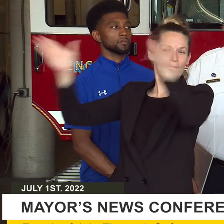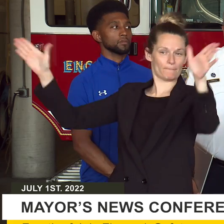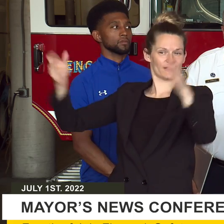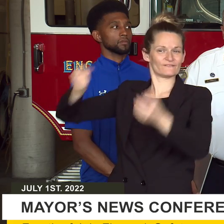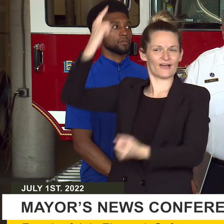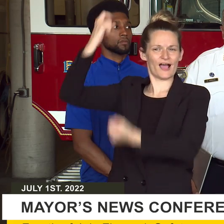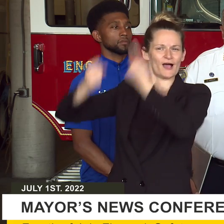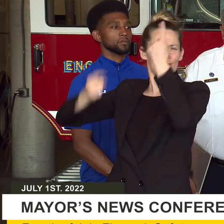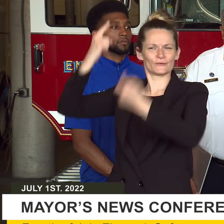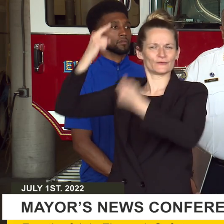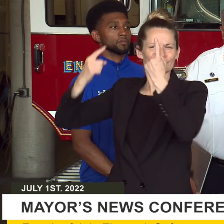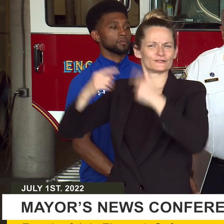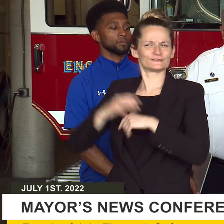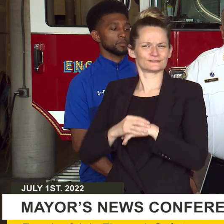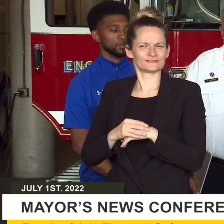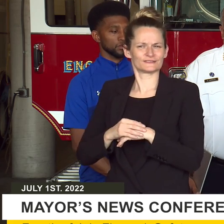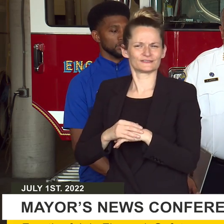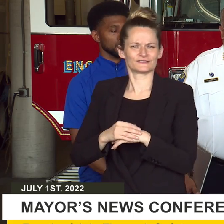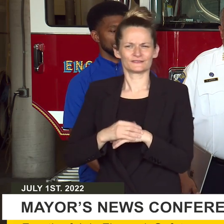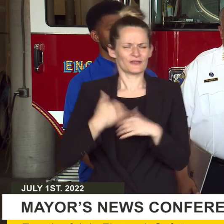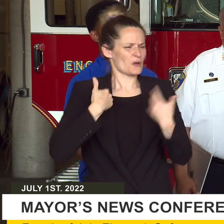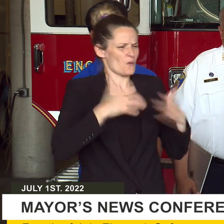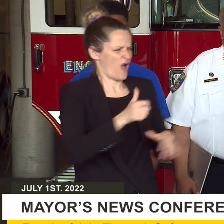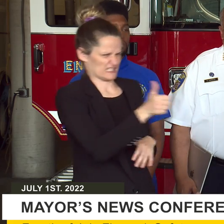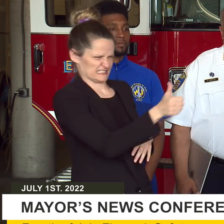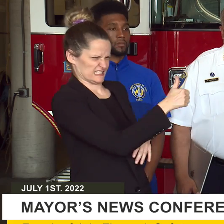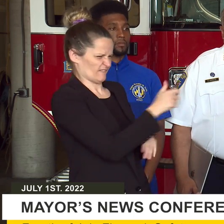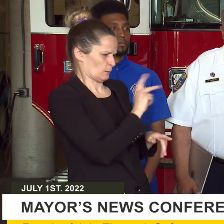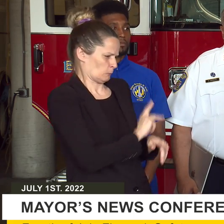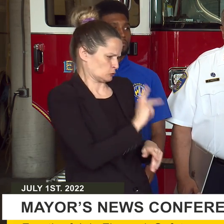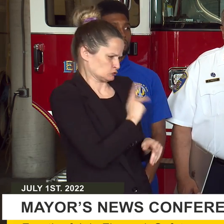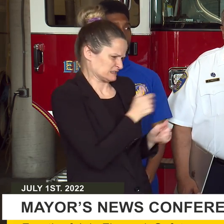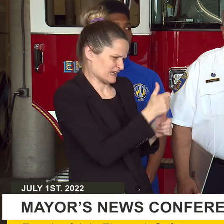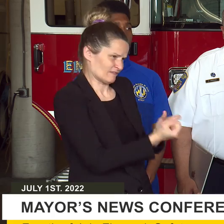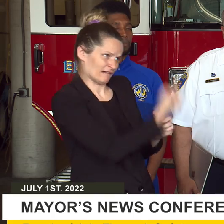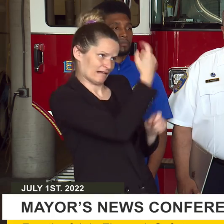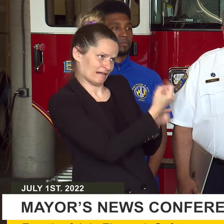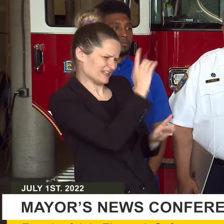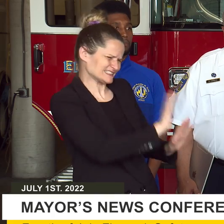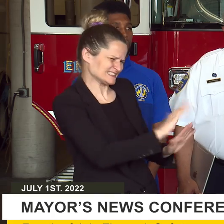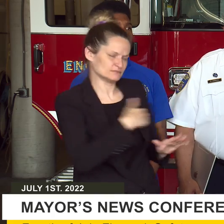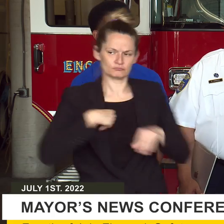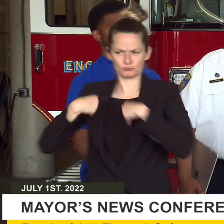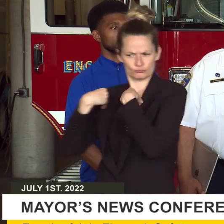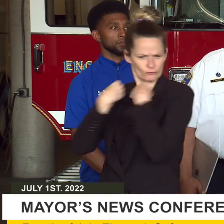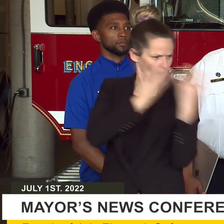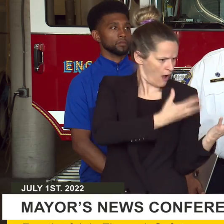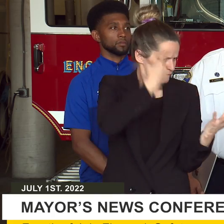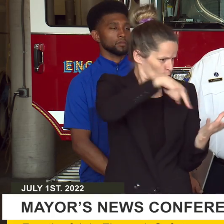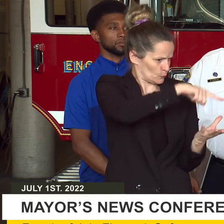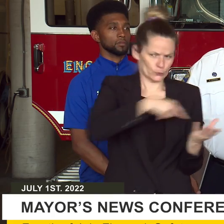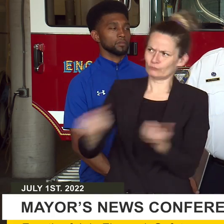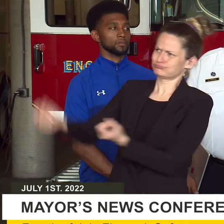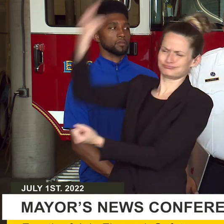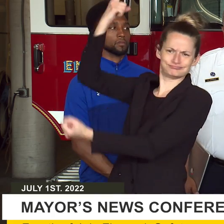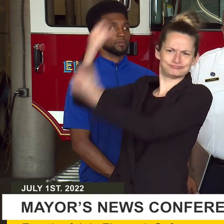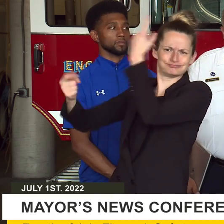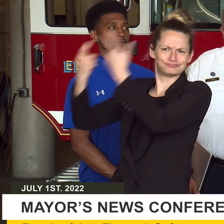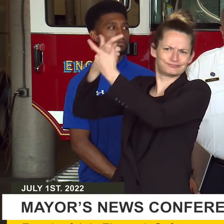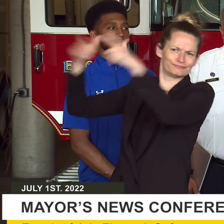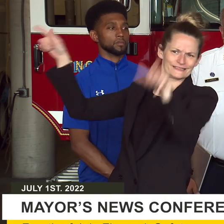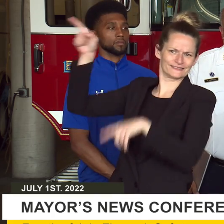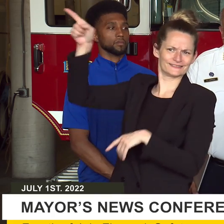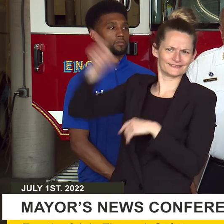the Inner Harbor and enjoy the firework display. If residents are interested in helping this